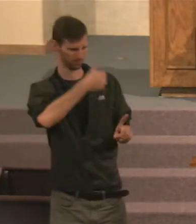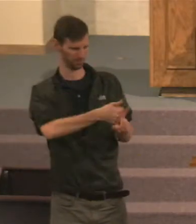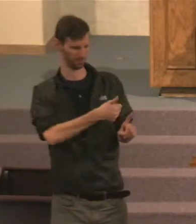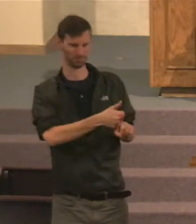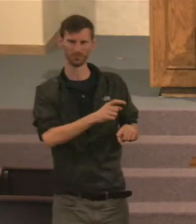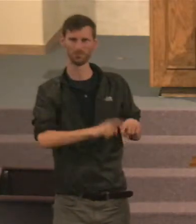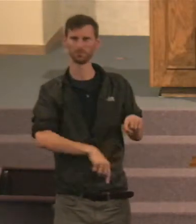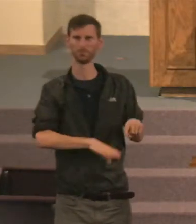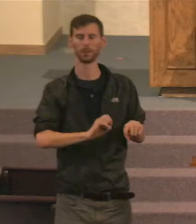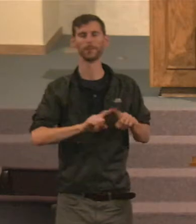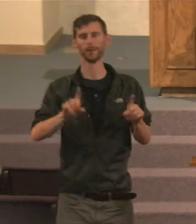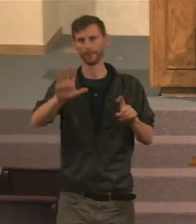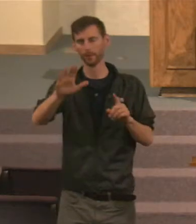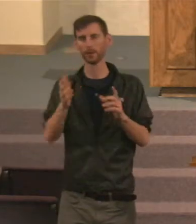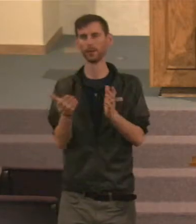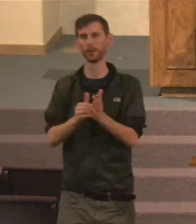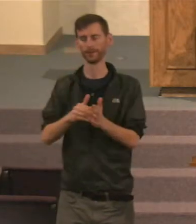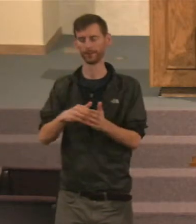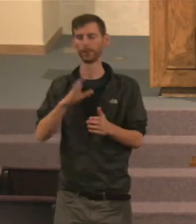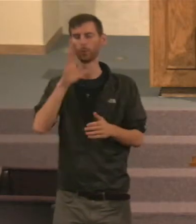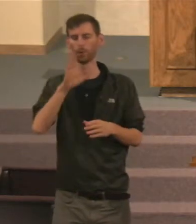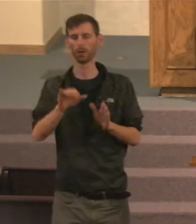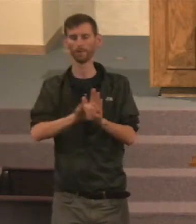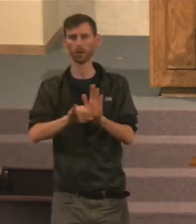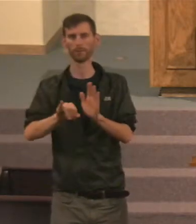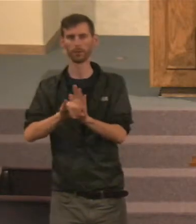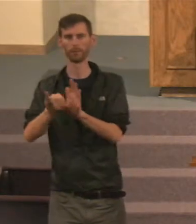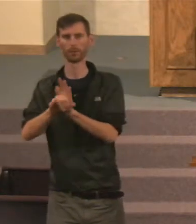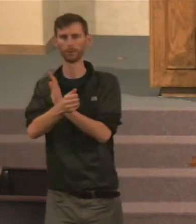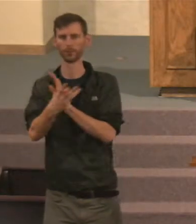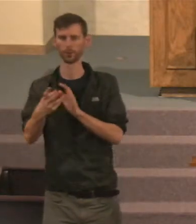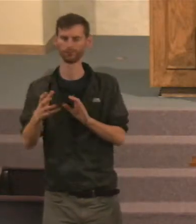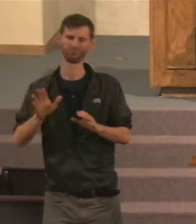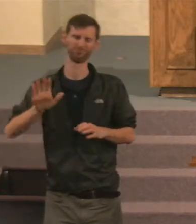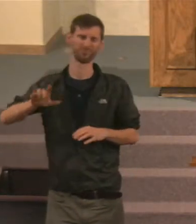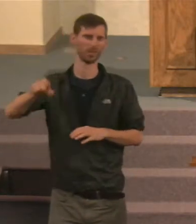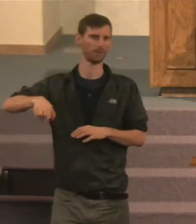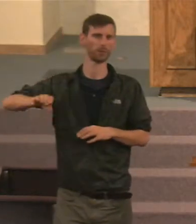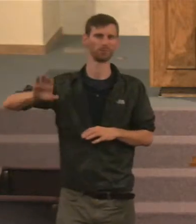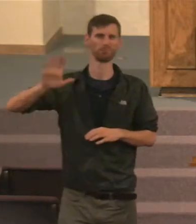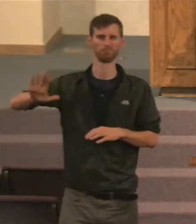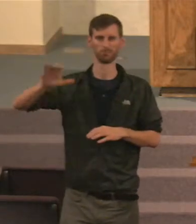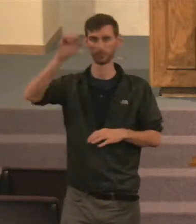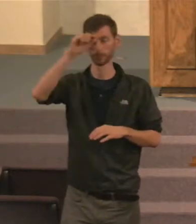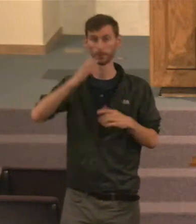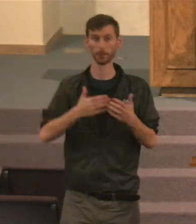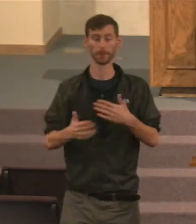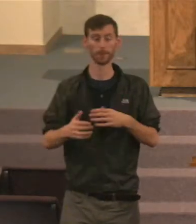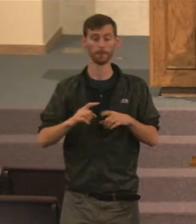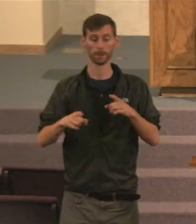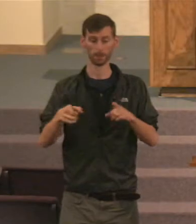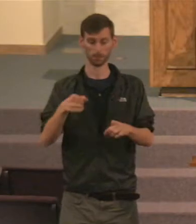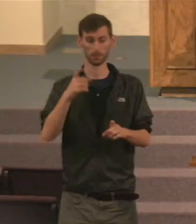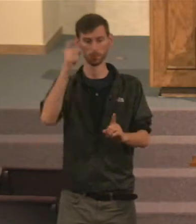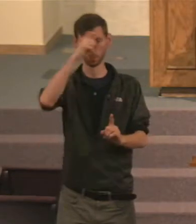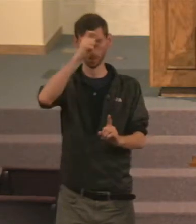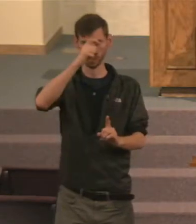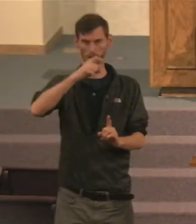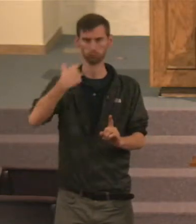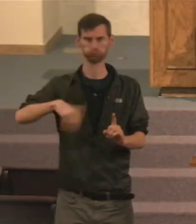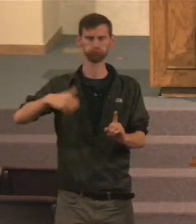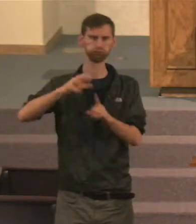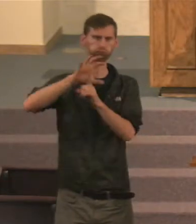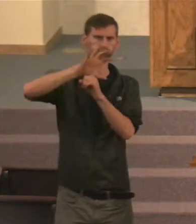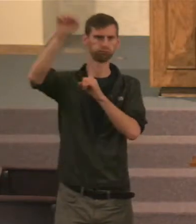say here, Identify as being Solomon. But look what he says about it. Besides being wise, Now that's Solomon, Had